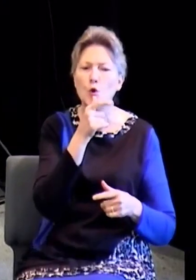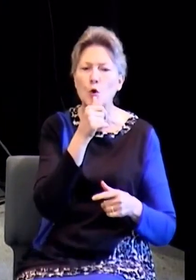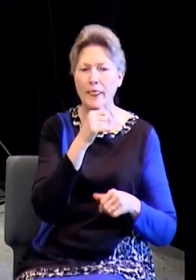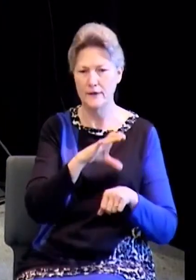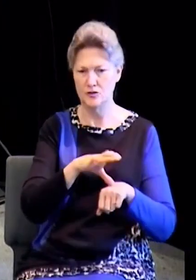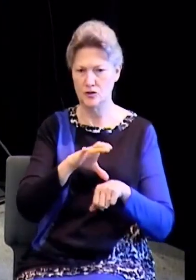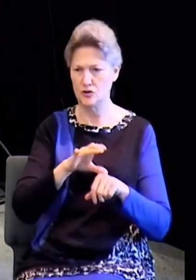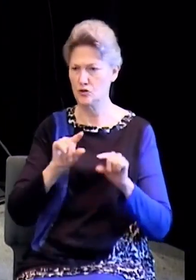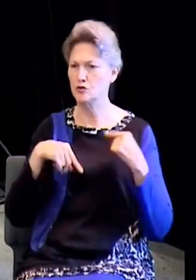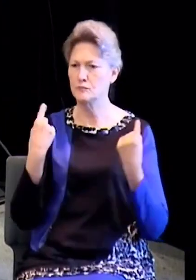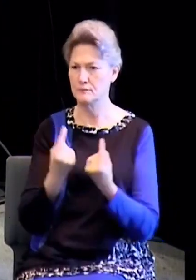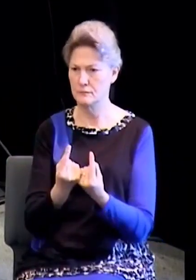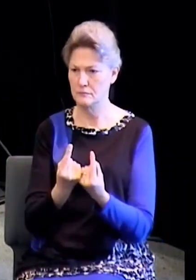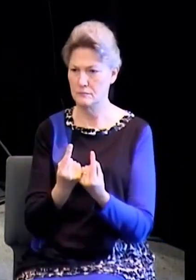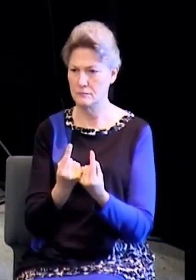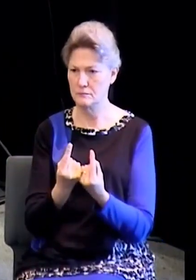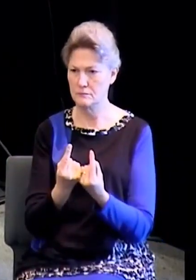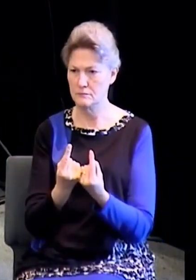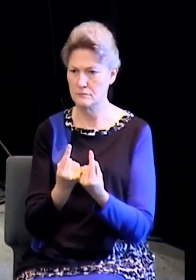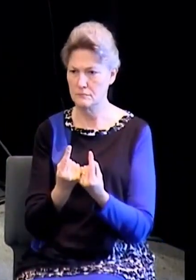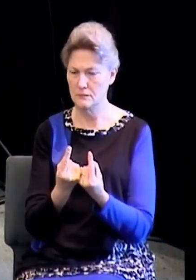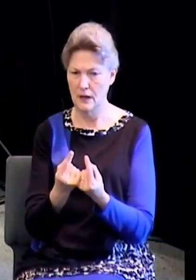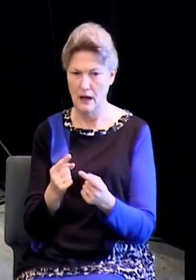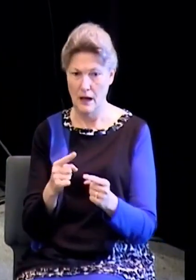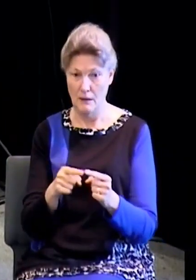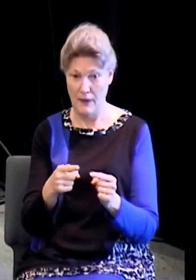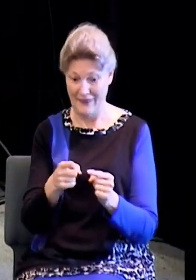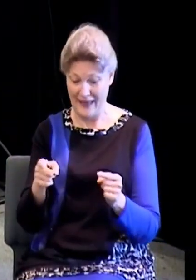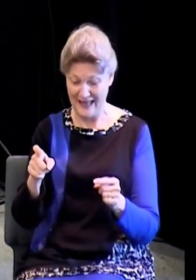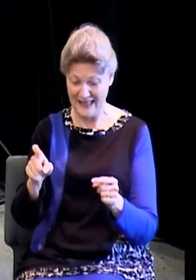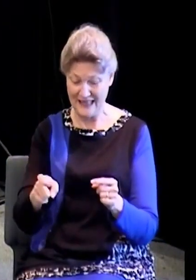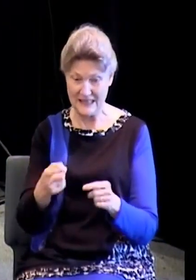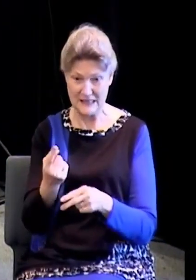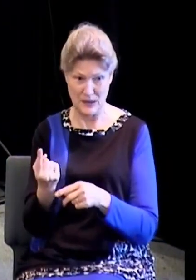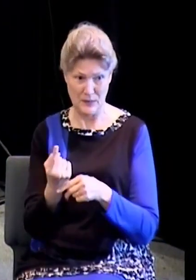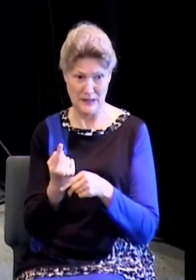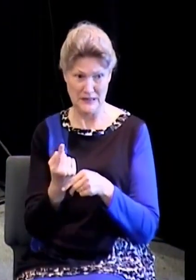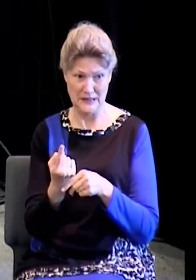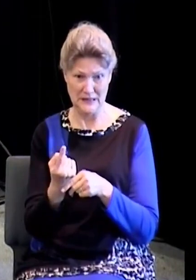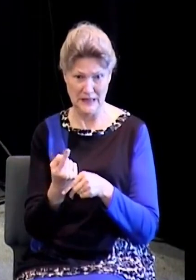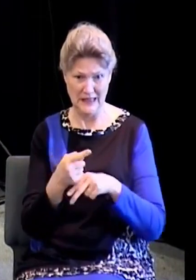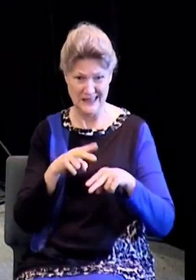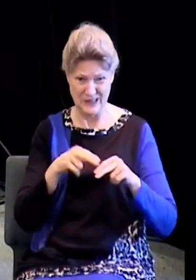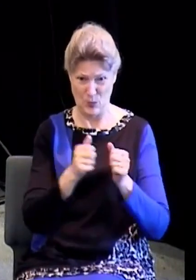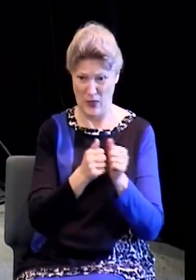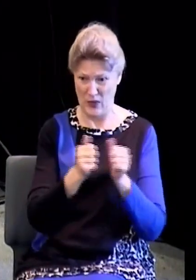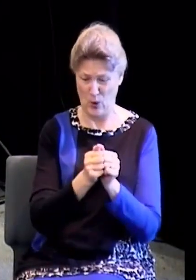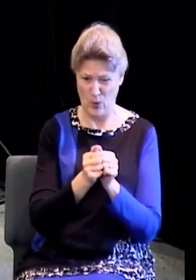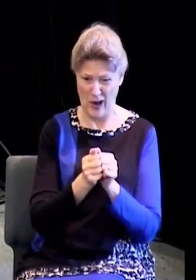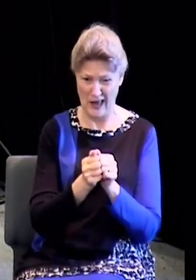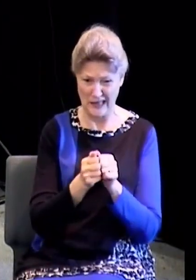Yet here I find you needing someone to sit down with you and go over the basics on God again,